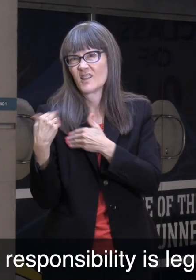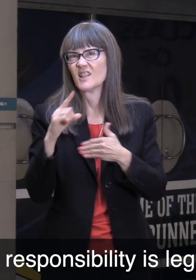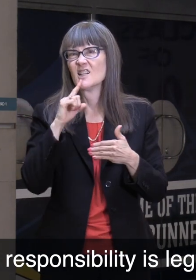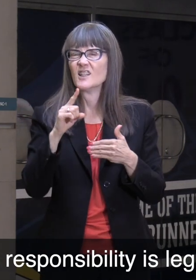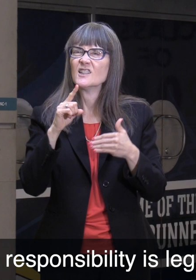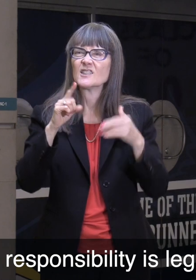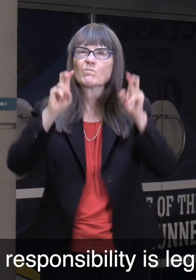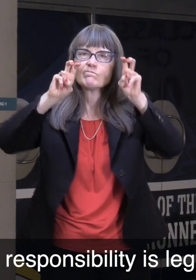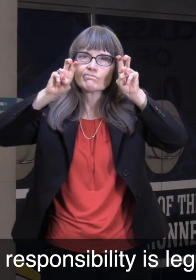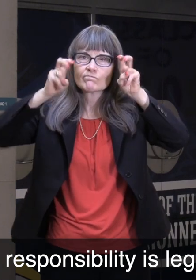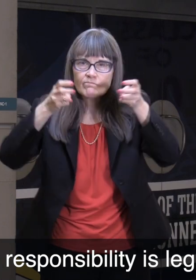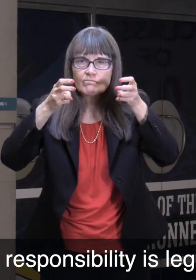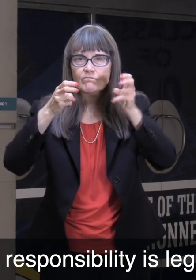is legislative.